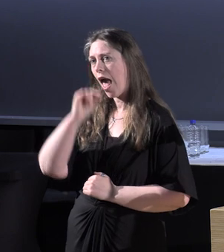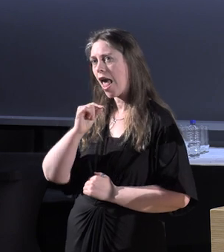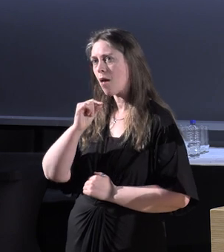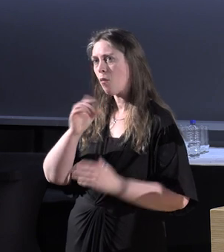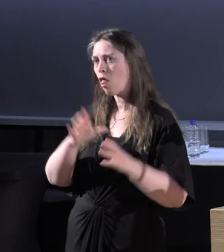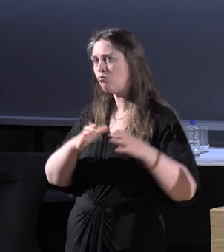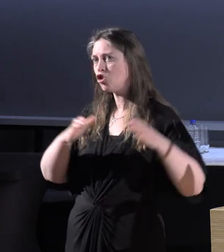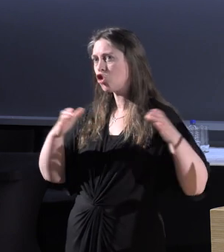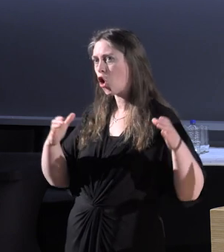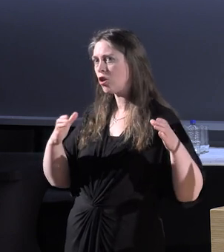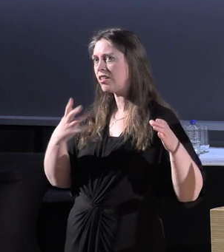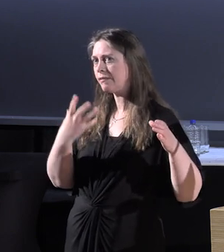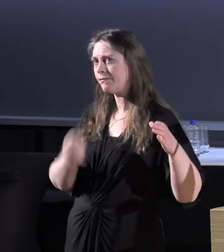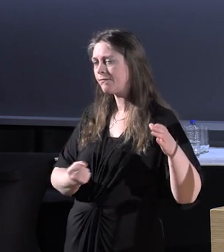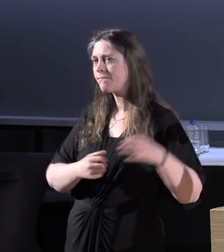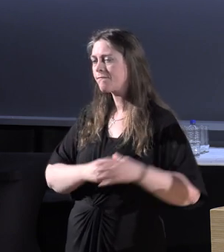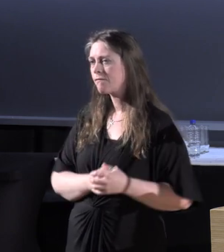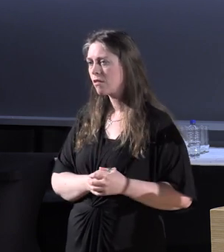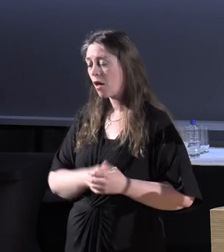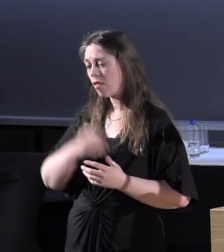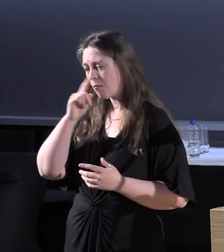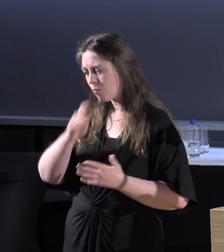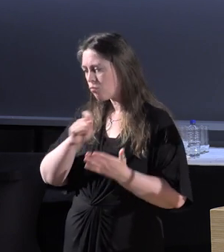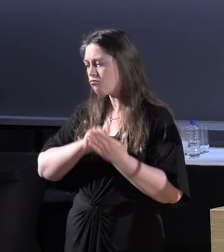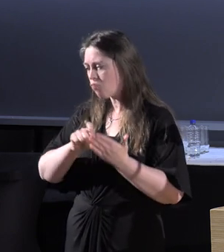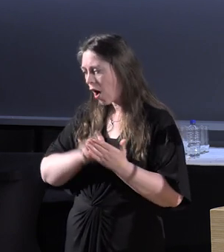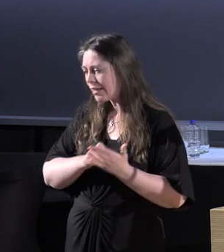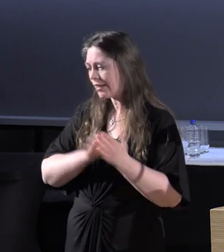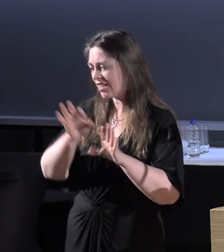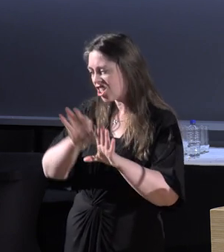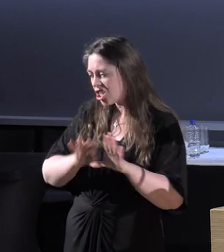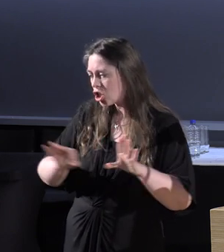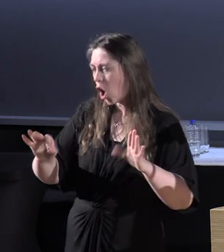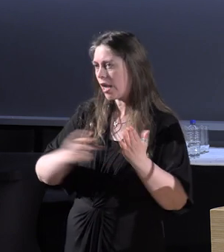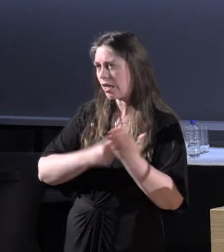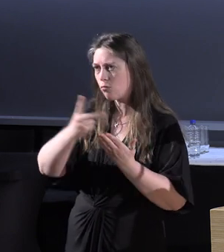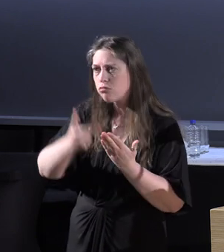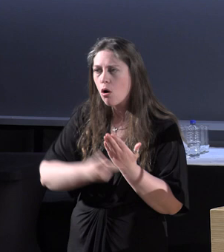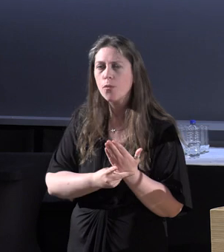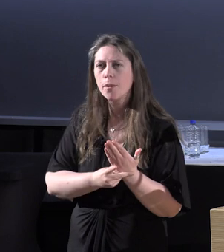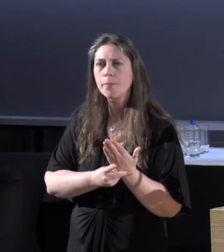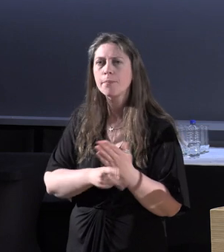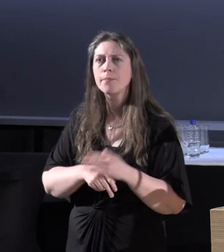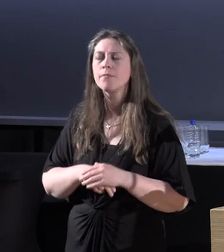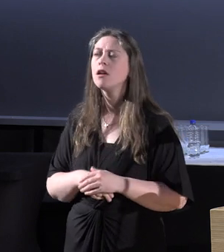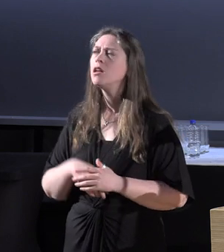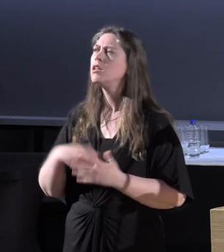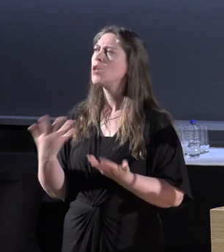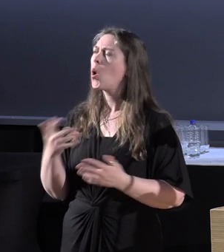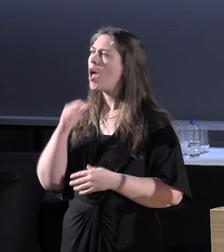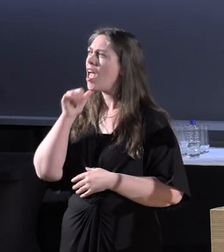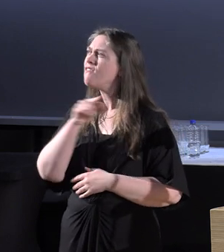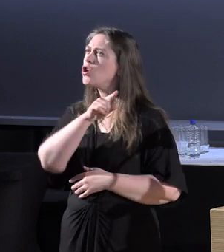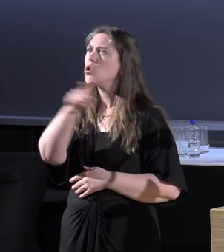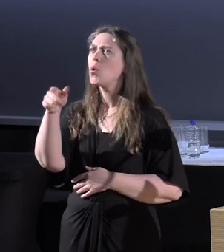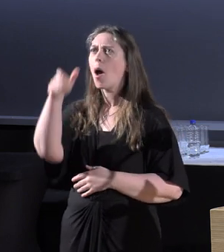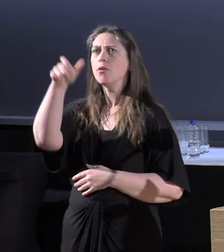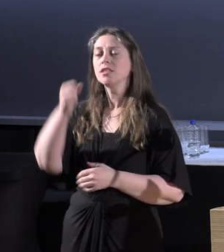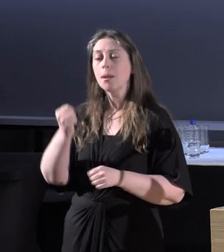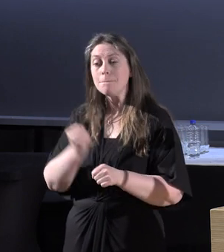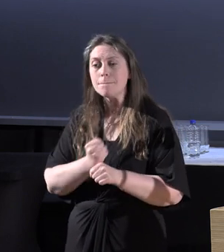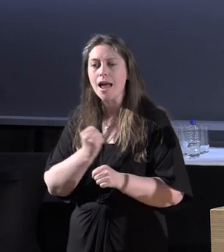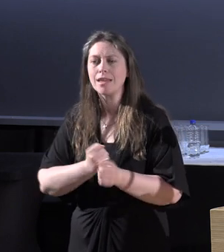the people that dictate the programs, and so on. And so if you are those individuals making the